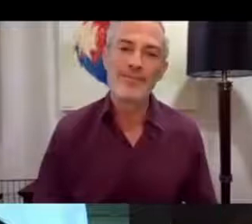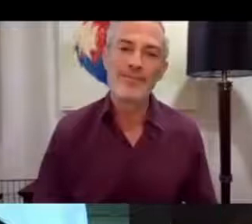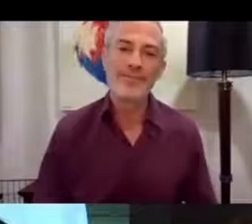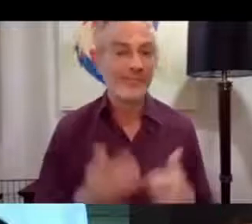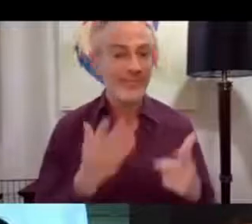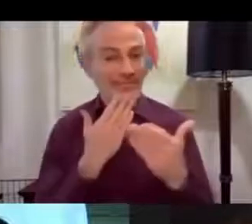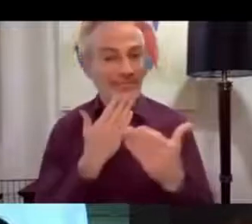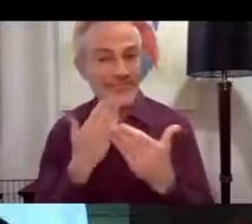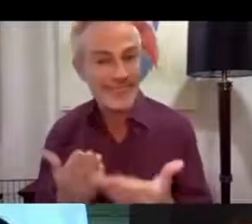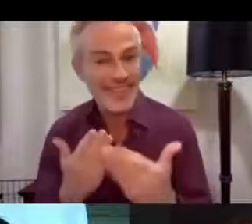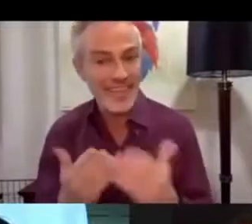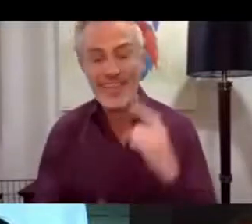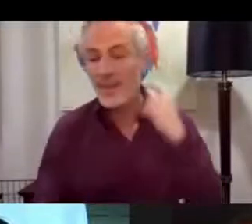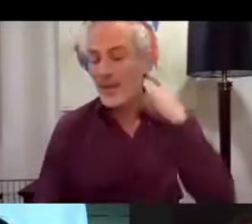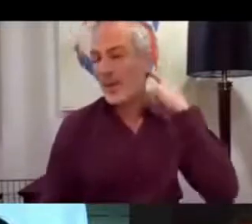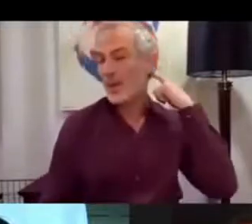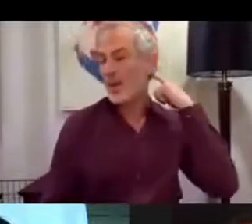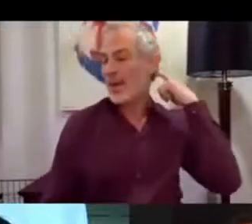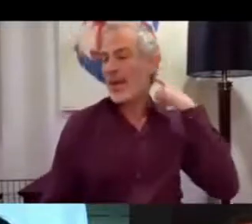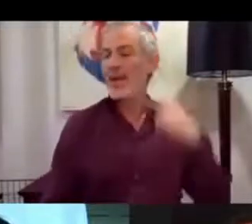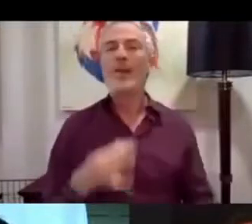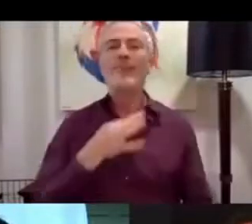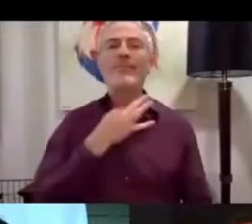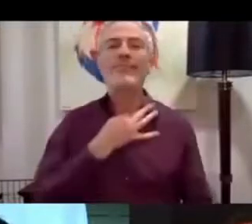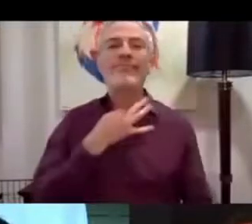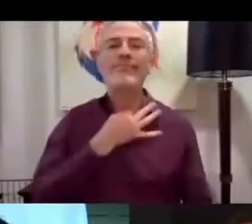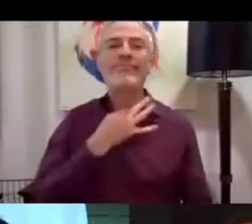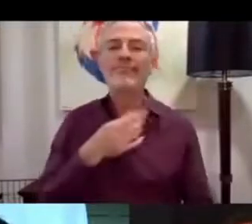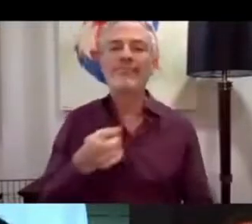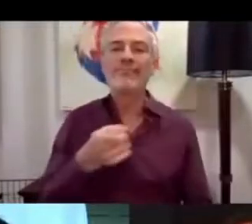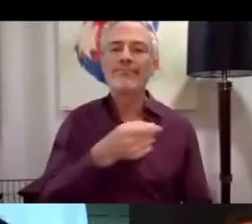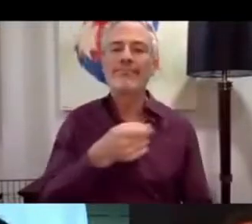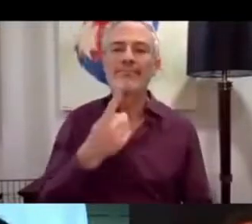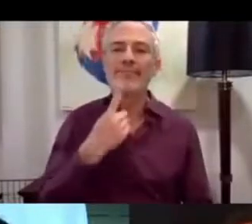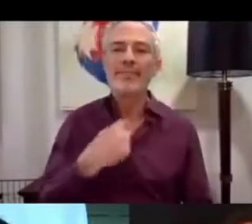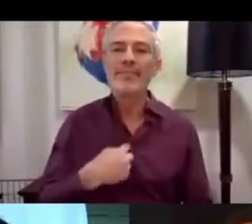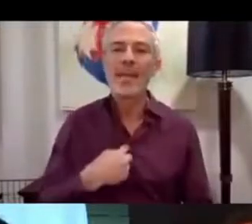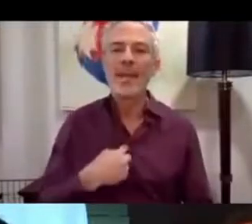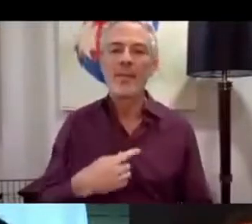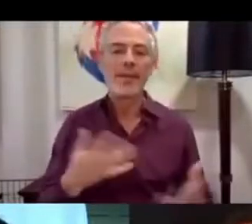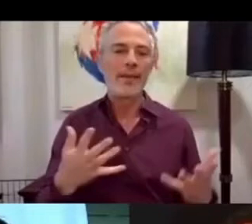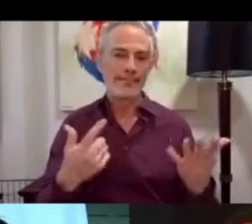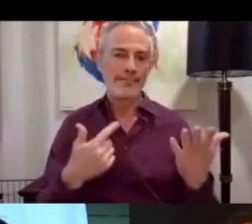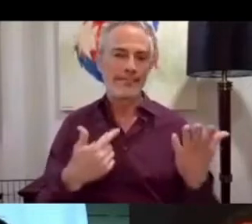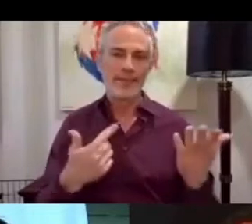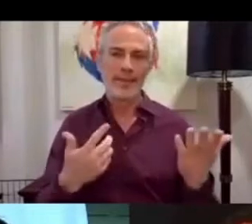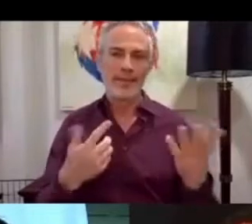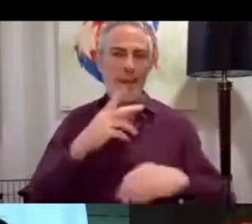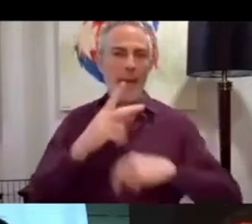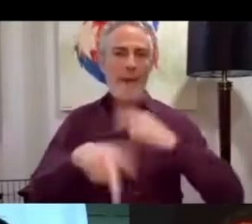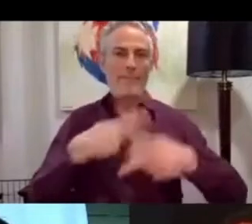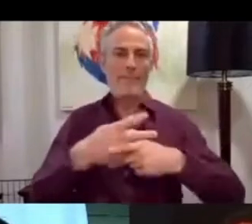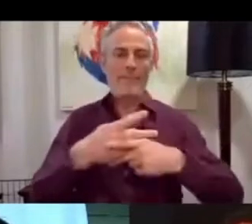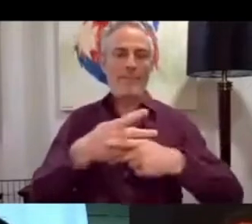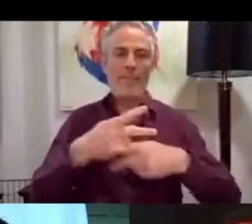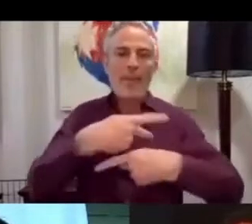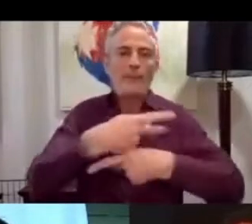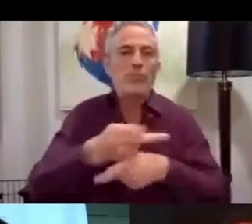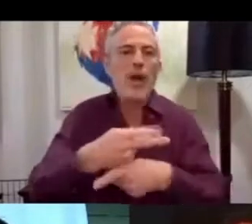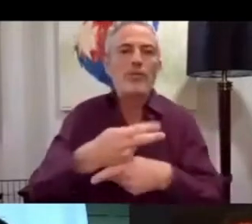And can you talk a little bit about the production? I've read a couple interesting things about how you worked on it and what the experience